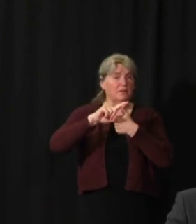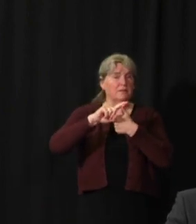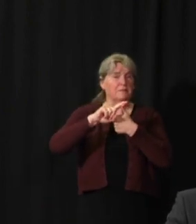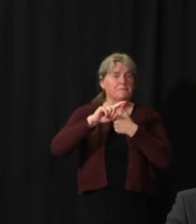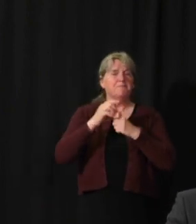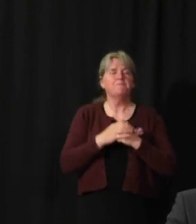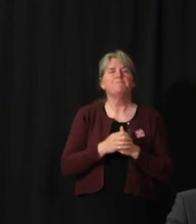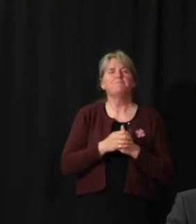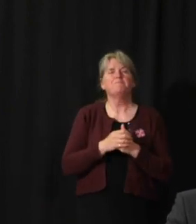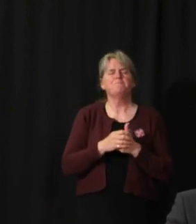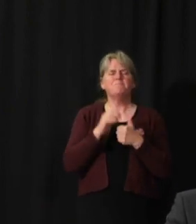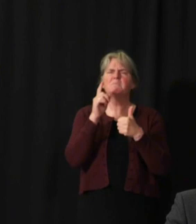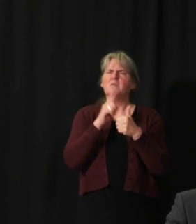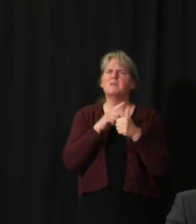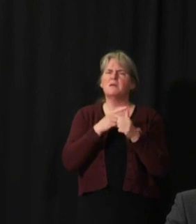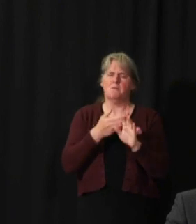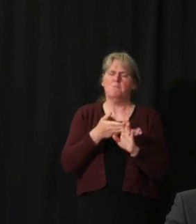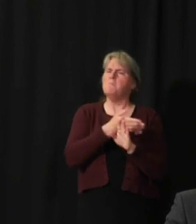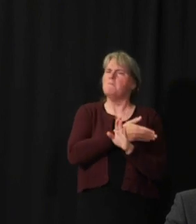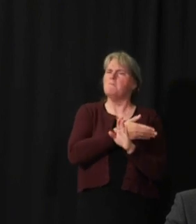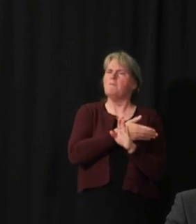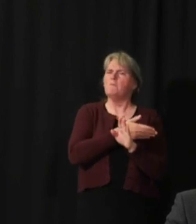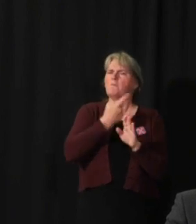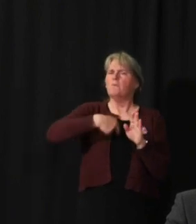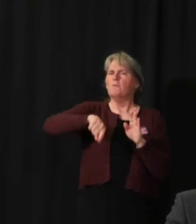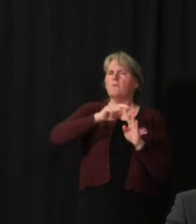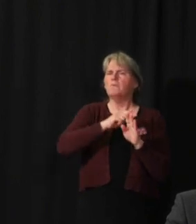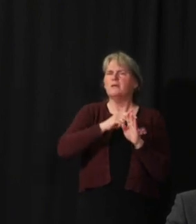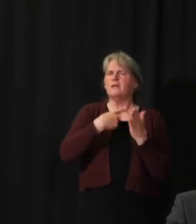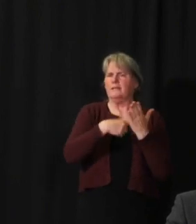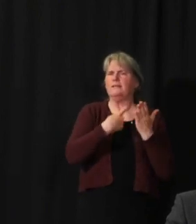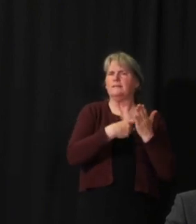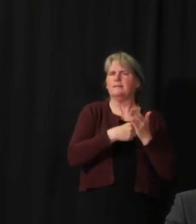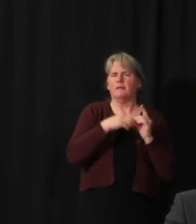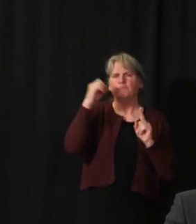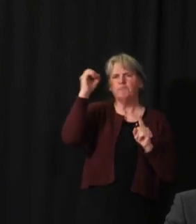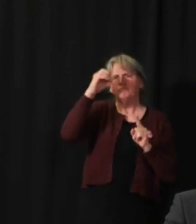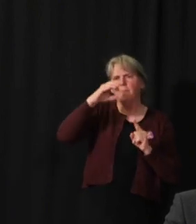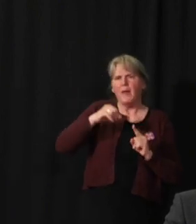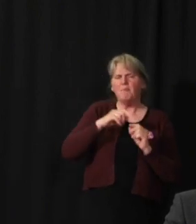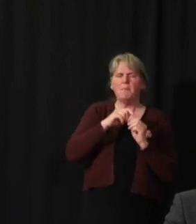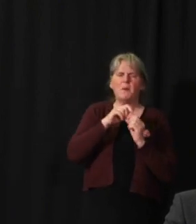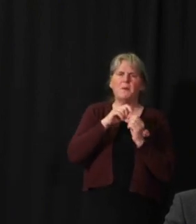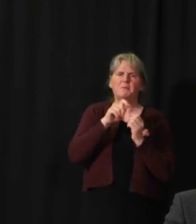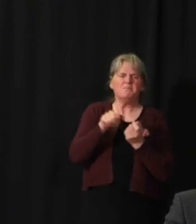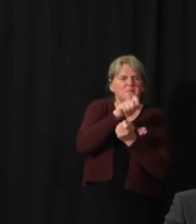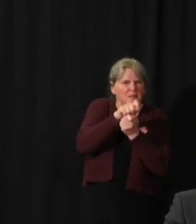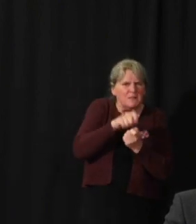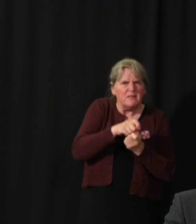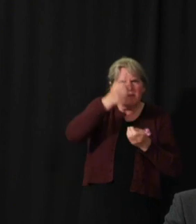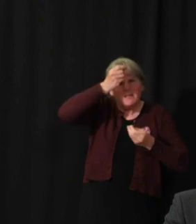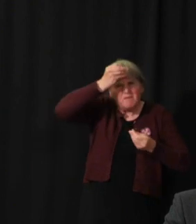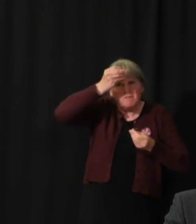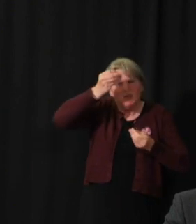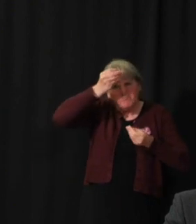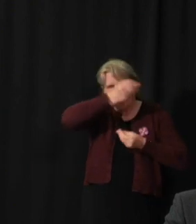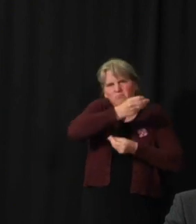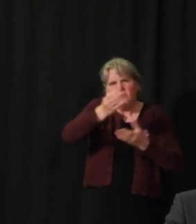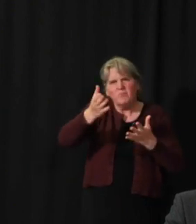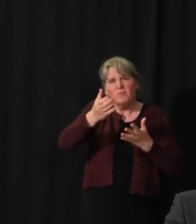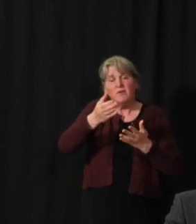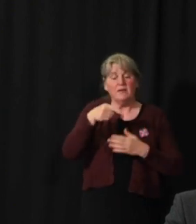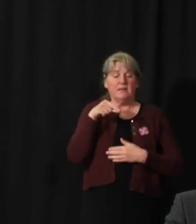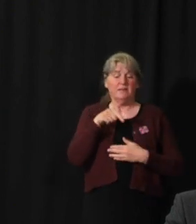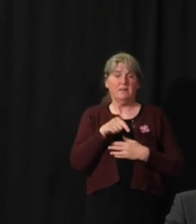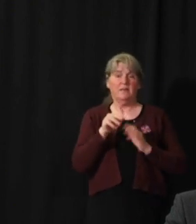some of the estimates that we had previously talked about. So this gives more of the technical background. And as I say, the model